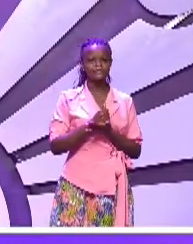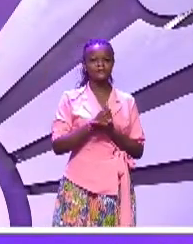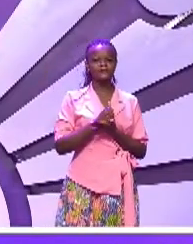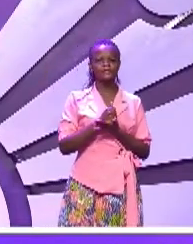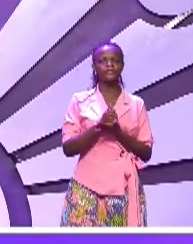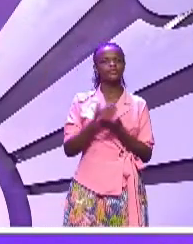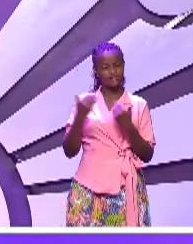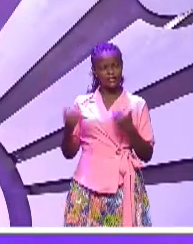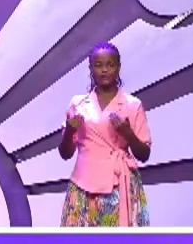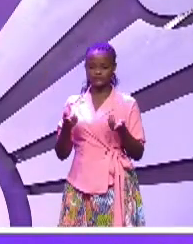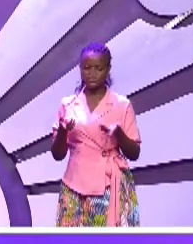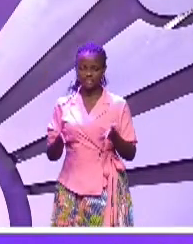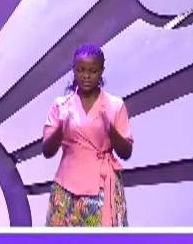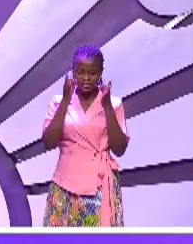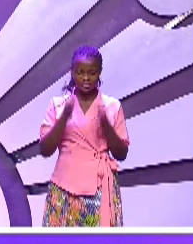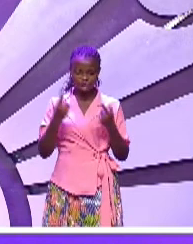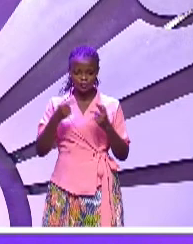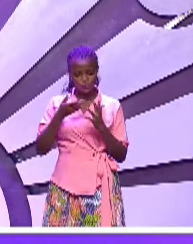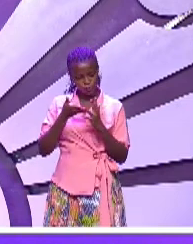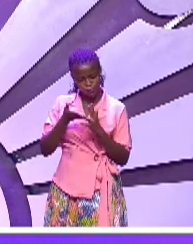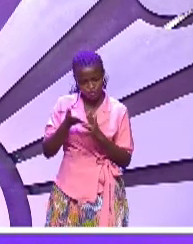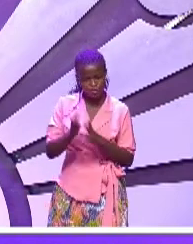these are things we go through in life